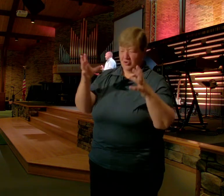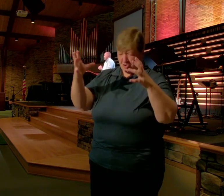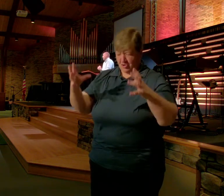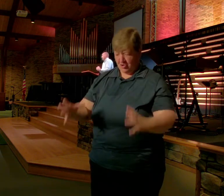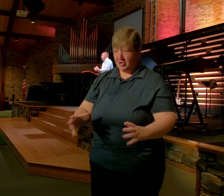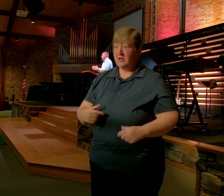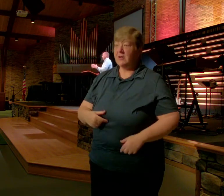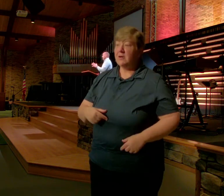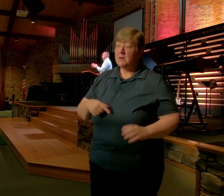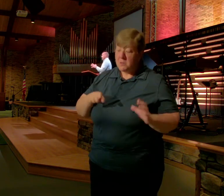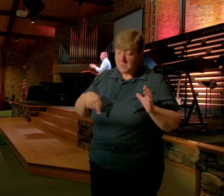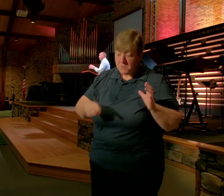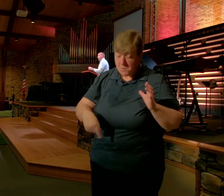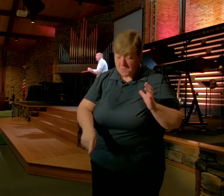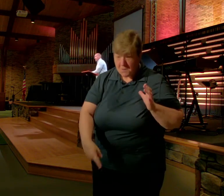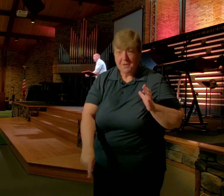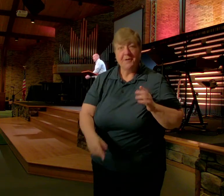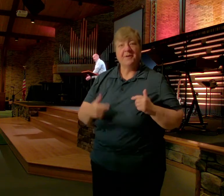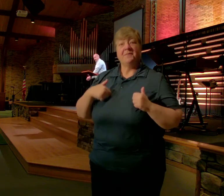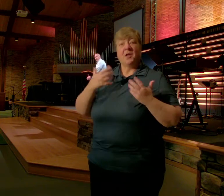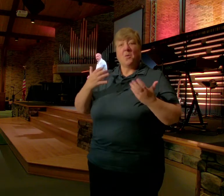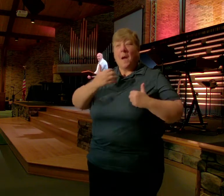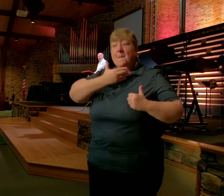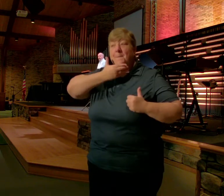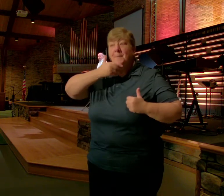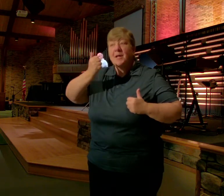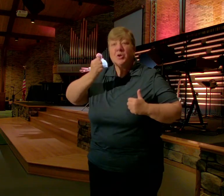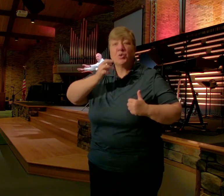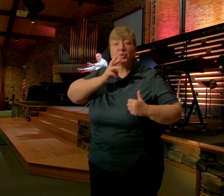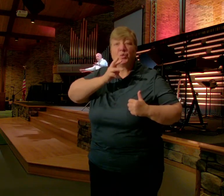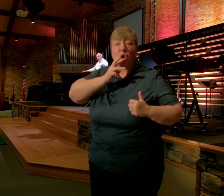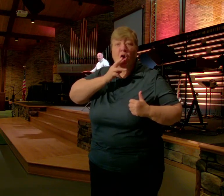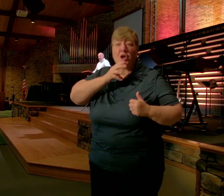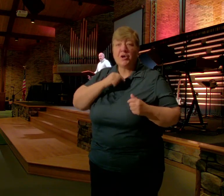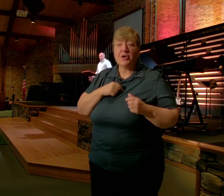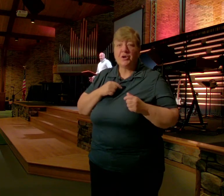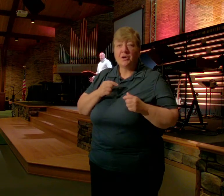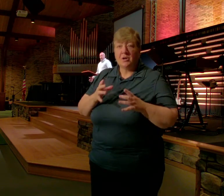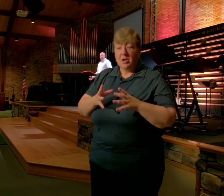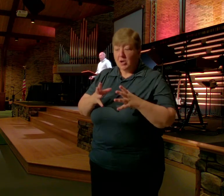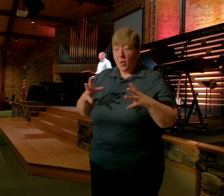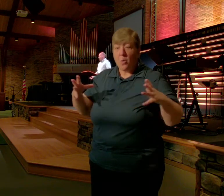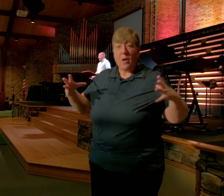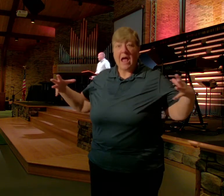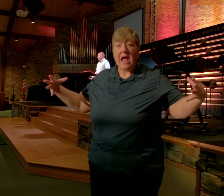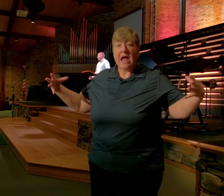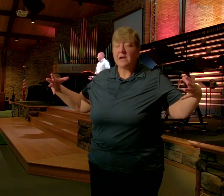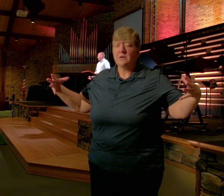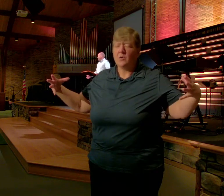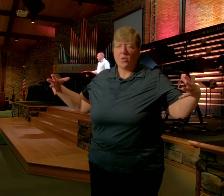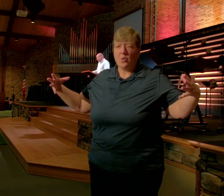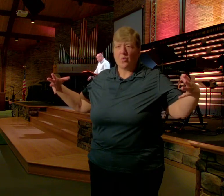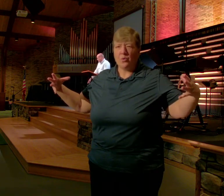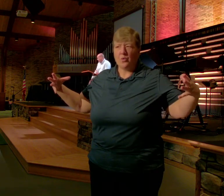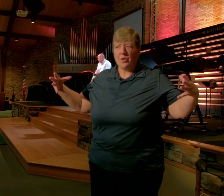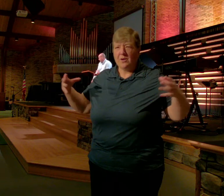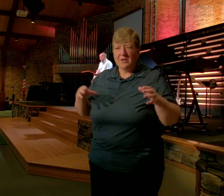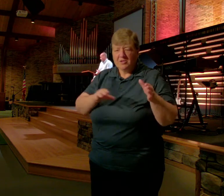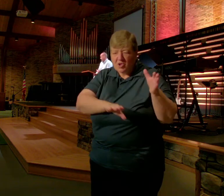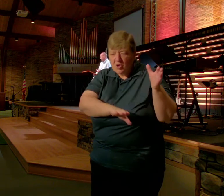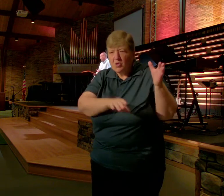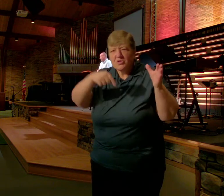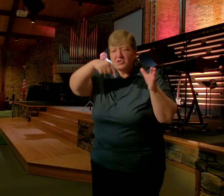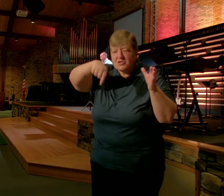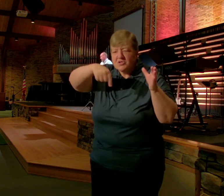If you want If you want Better water You don't Dig wider Around a well You dig Deeper